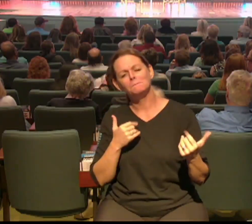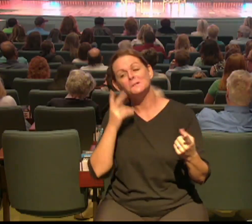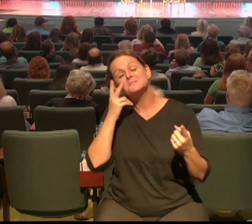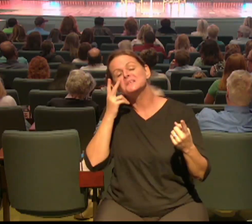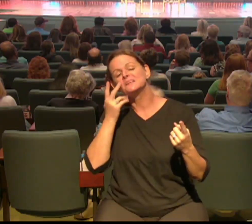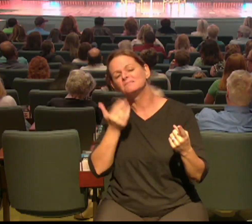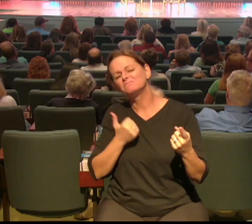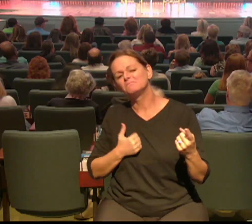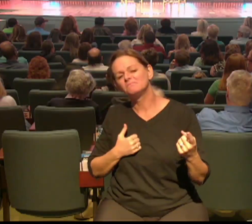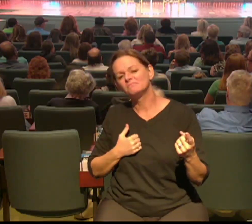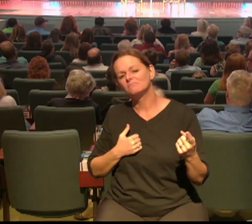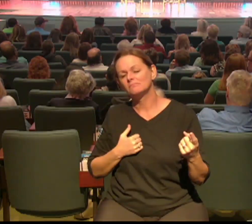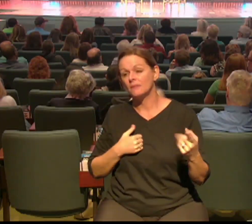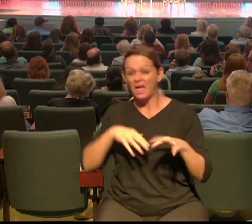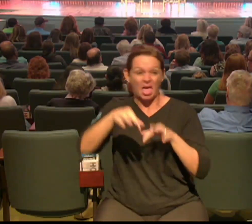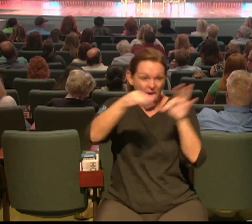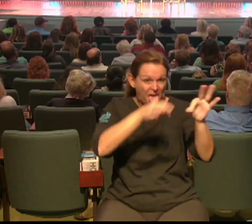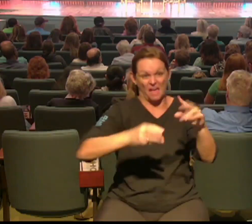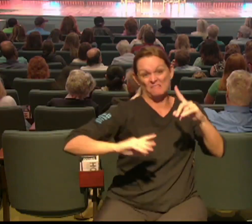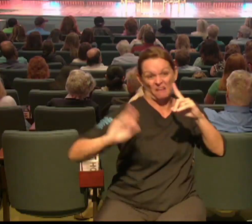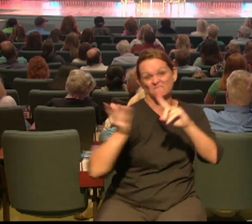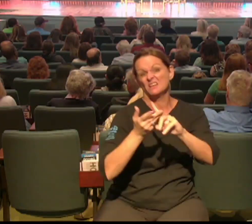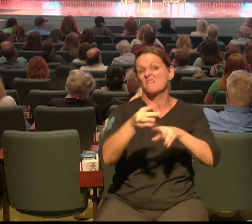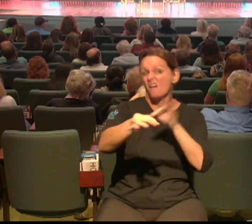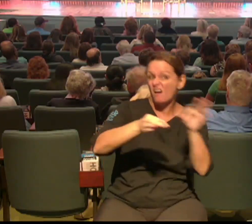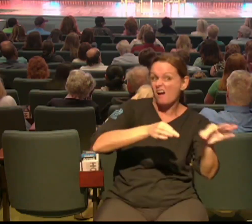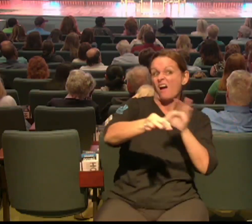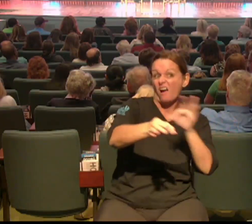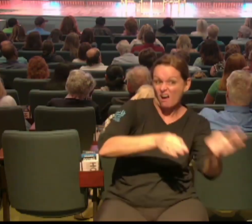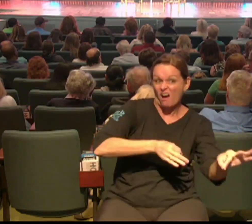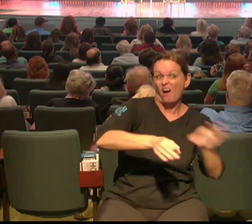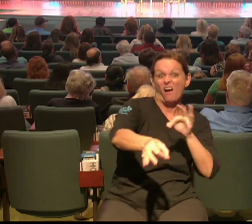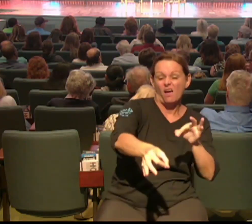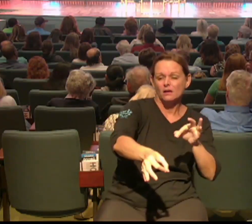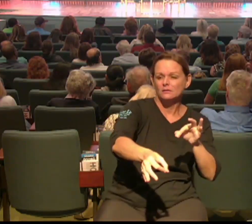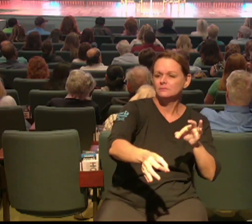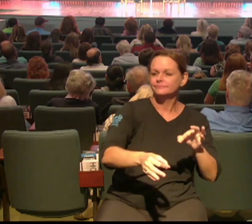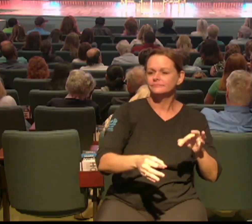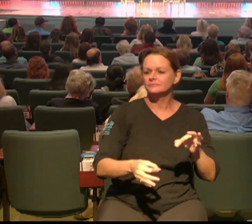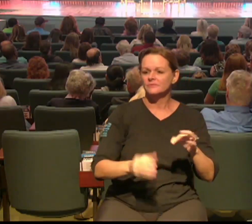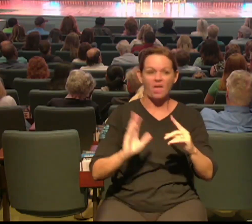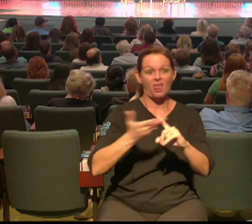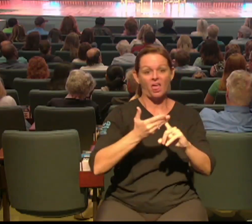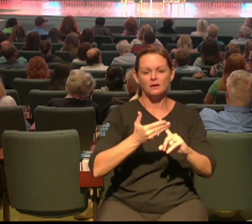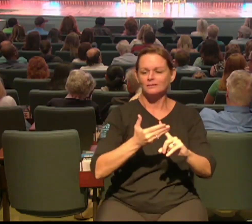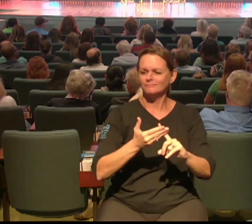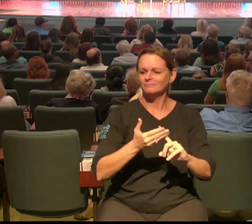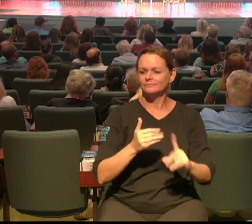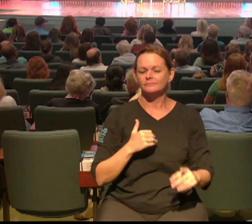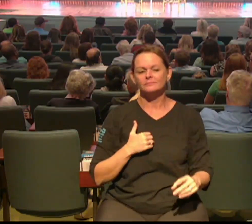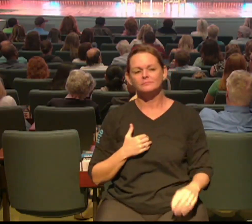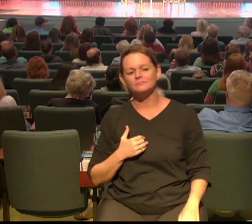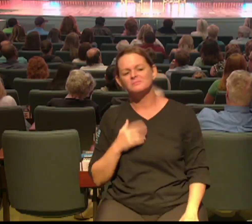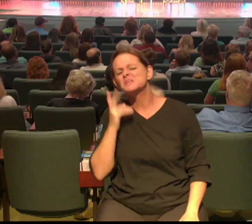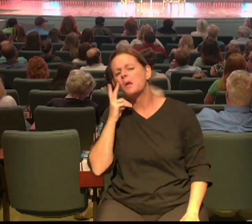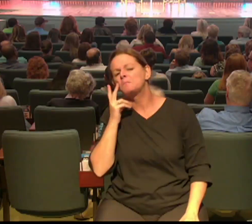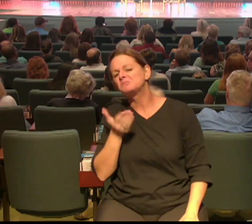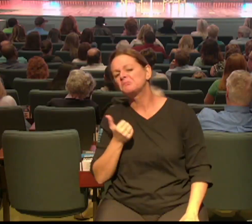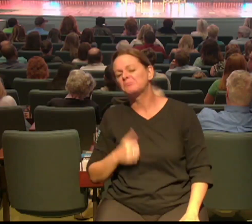he didn't try to prove anything to Nathaniel he just said come and see because Philip knew if he could get his friend into the presence of Jesus